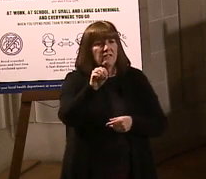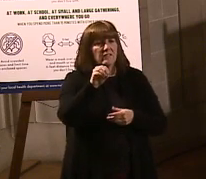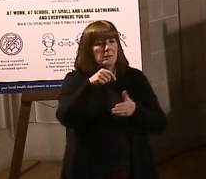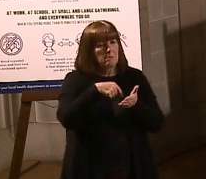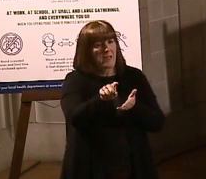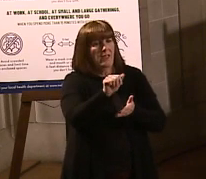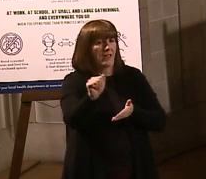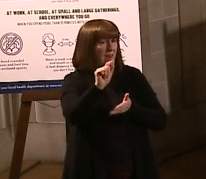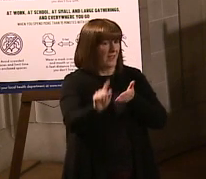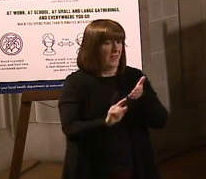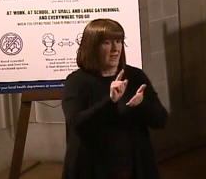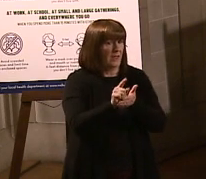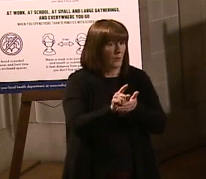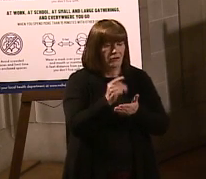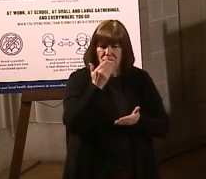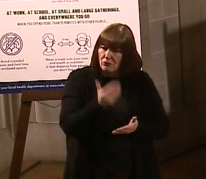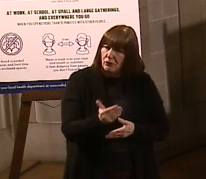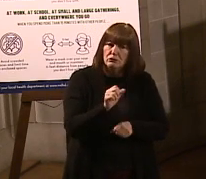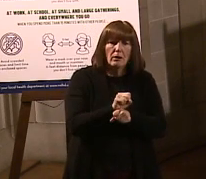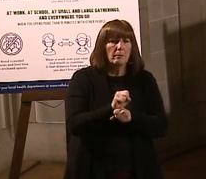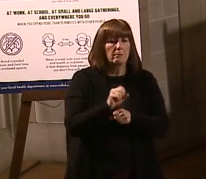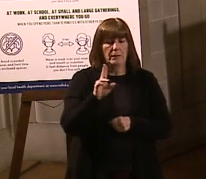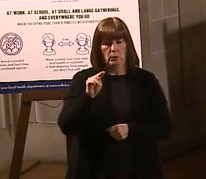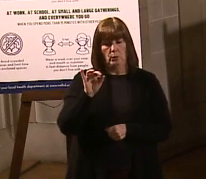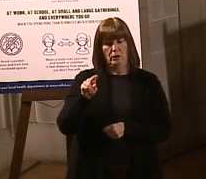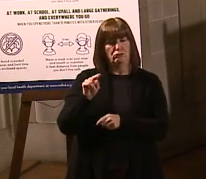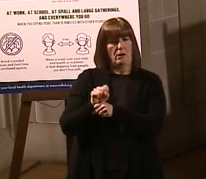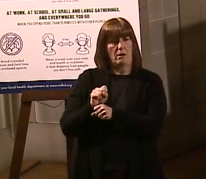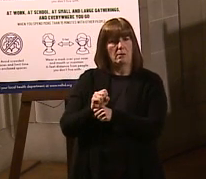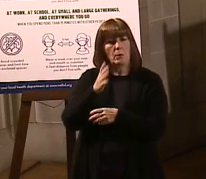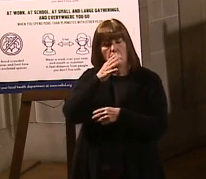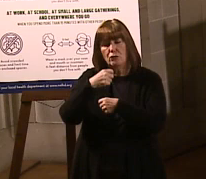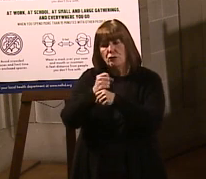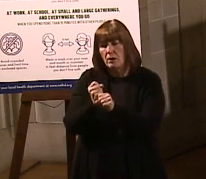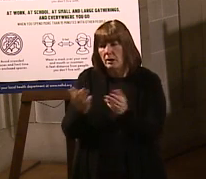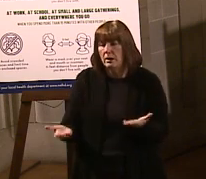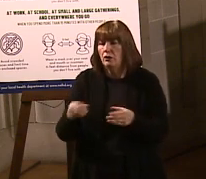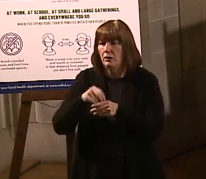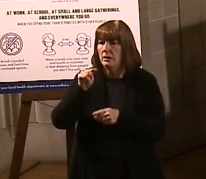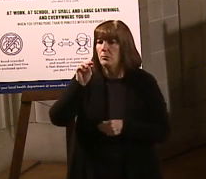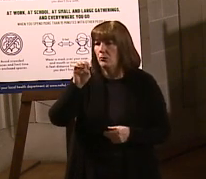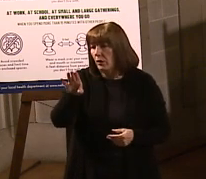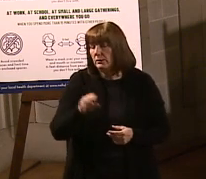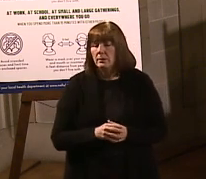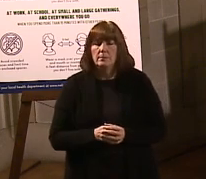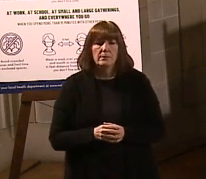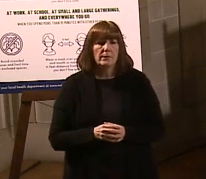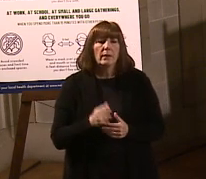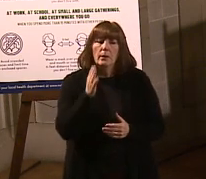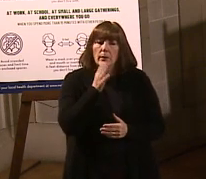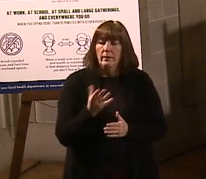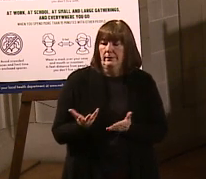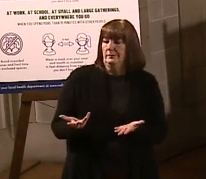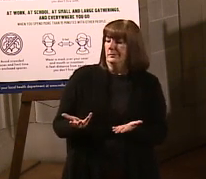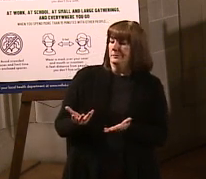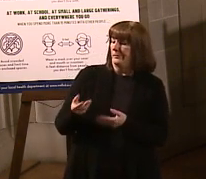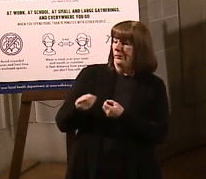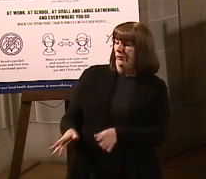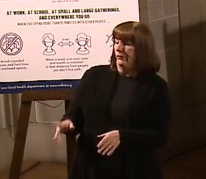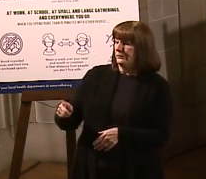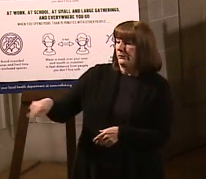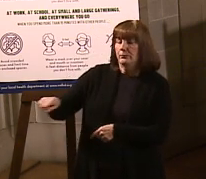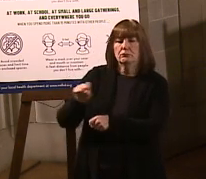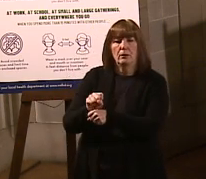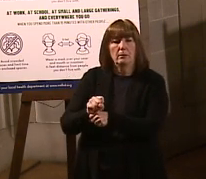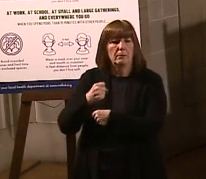really good jobs, union jobs, that would have been created here in Nebraska while they were building that pipeline. So obviously we're going to be missing out on those jobs being